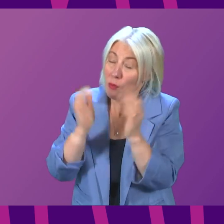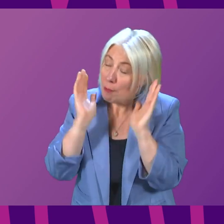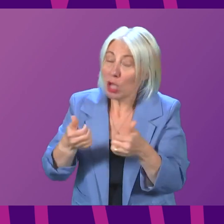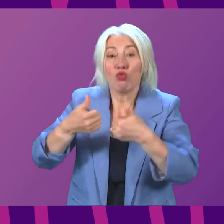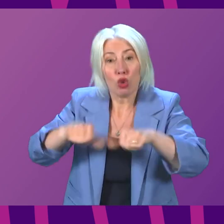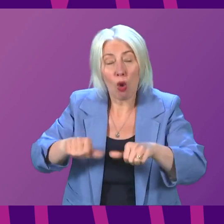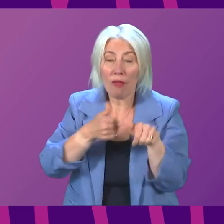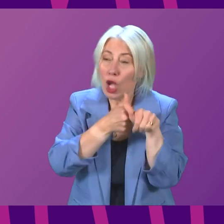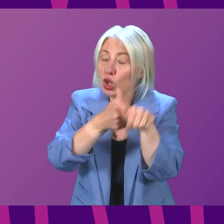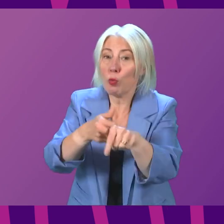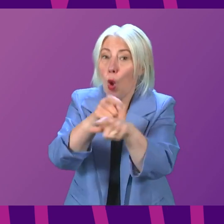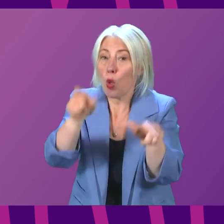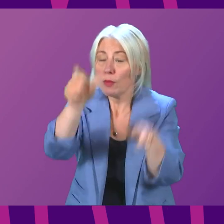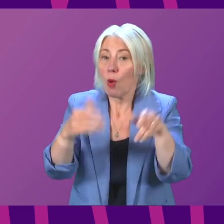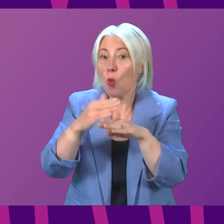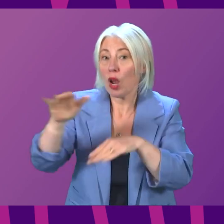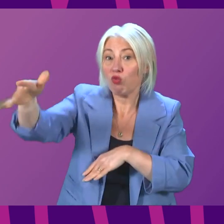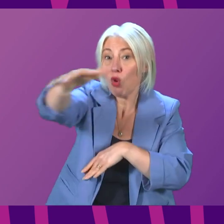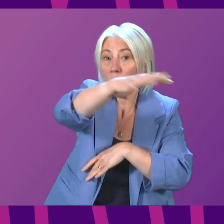support those working in our rural communities.